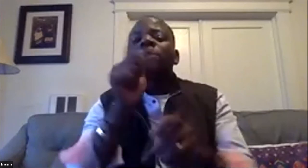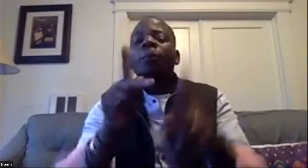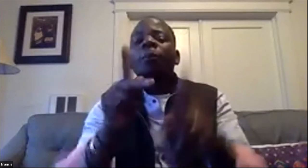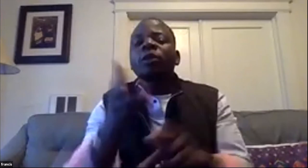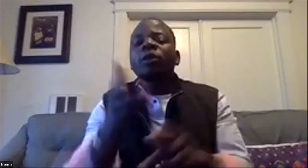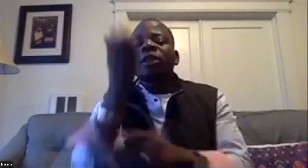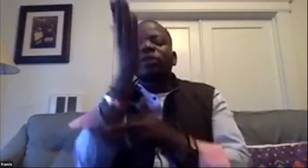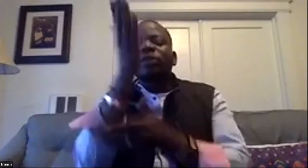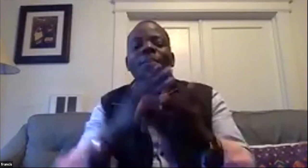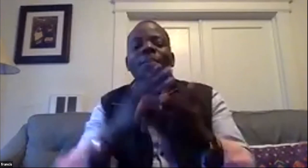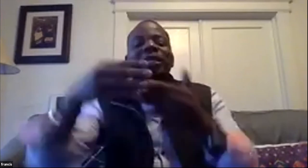so most